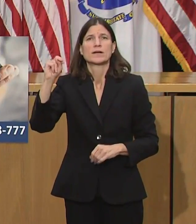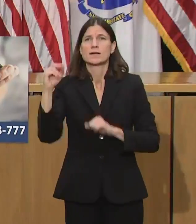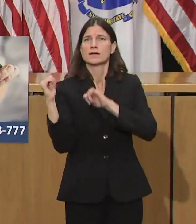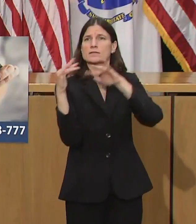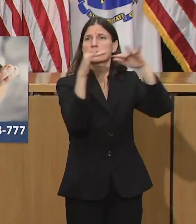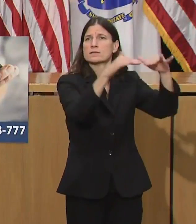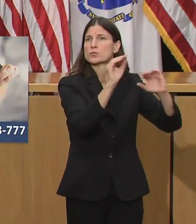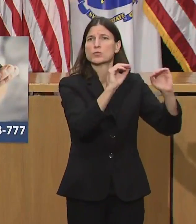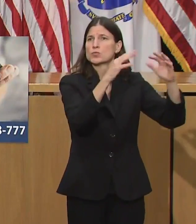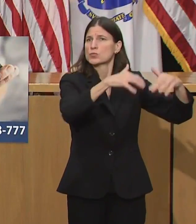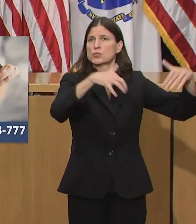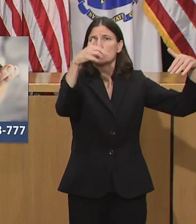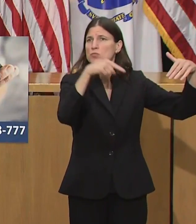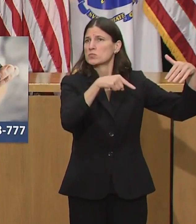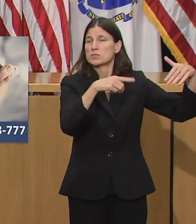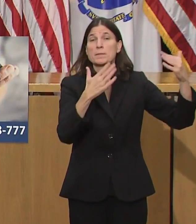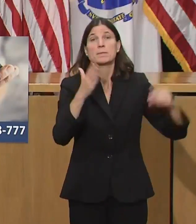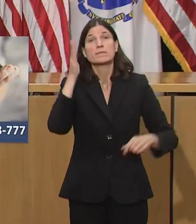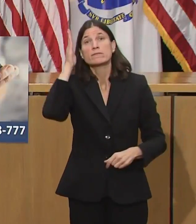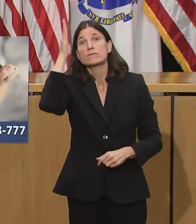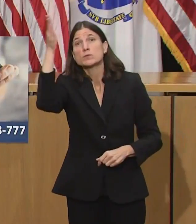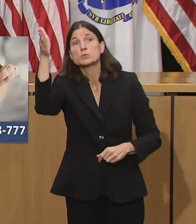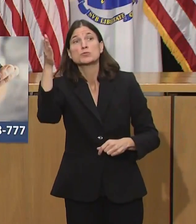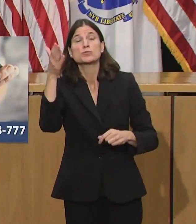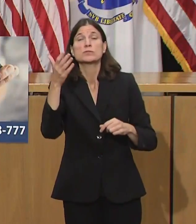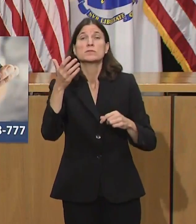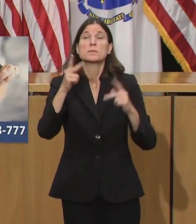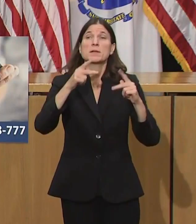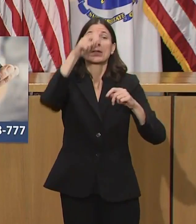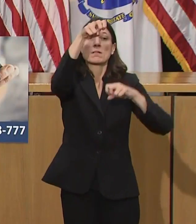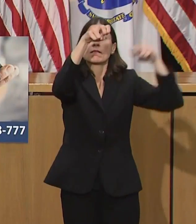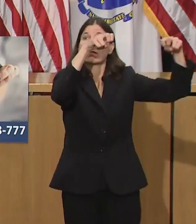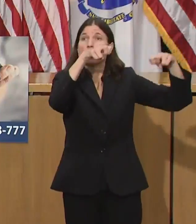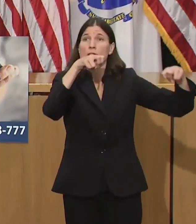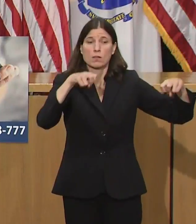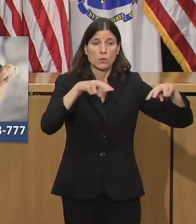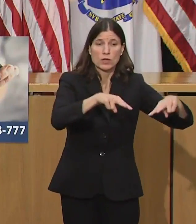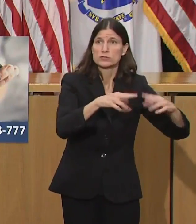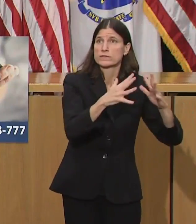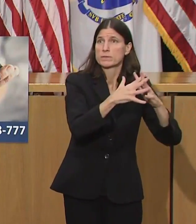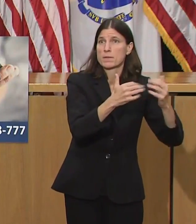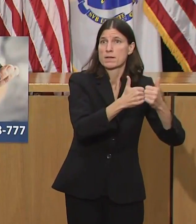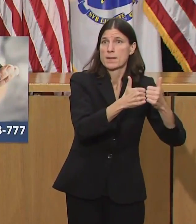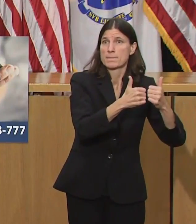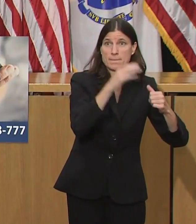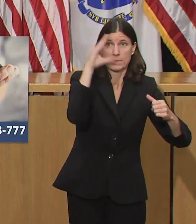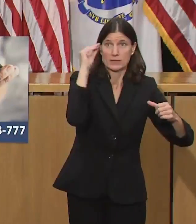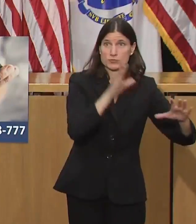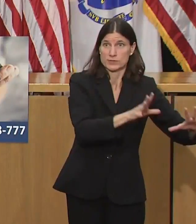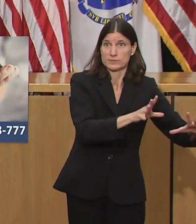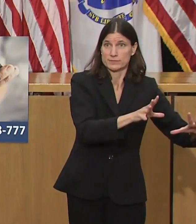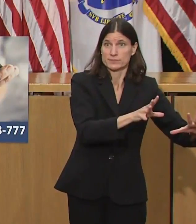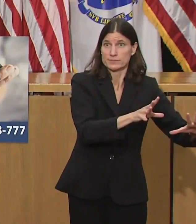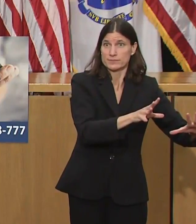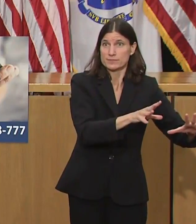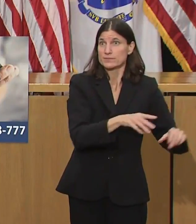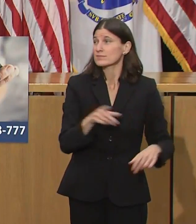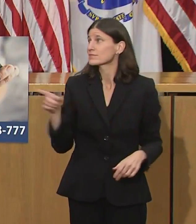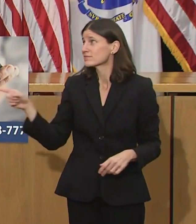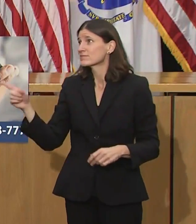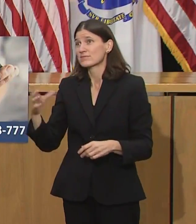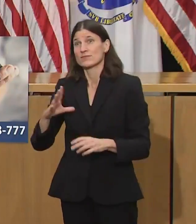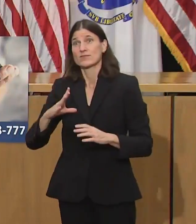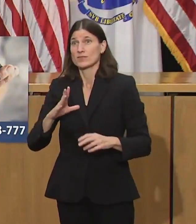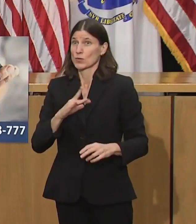are but there are a lot of factors that go into that we're very pleased to see live games it was really fun to see the Bruins and